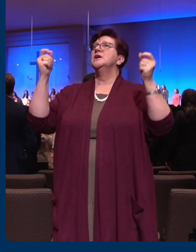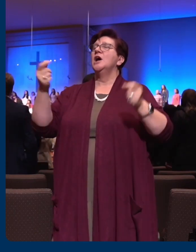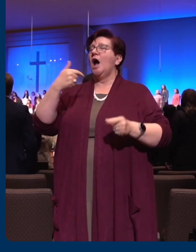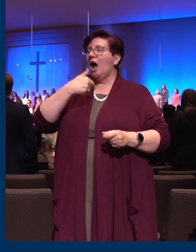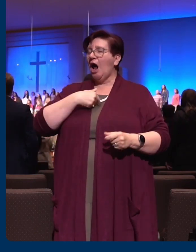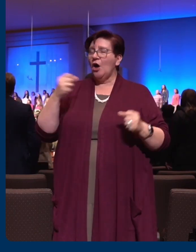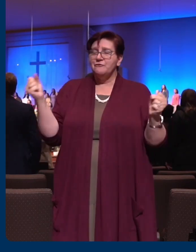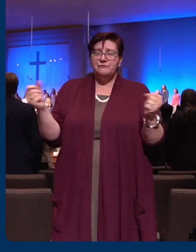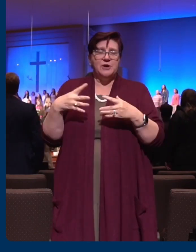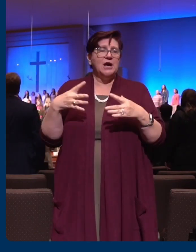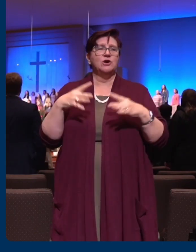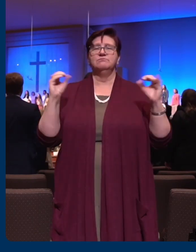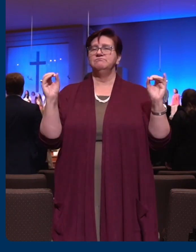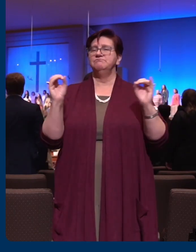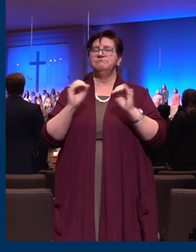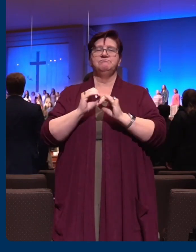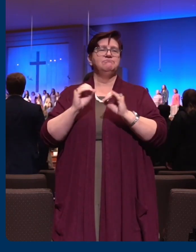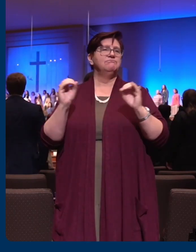shall I fear?